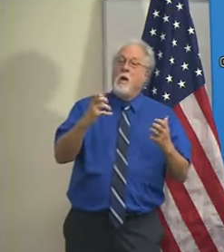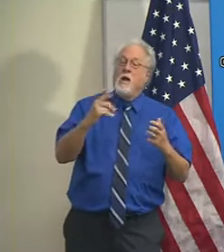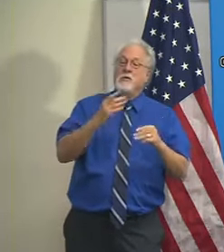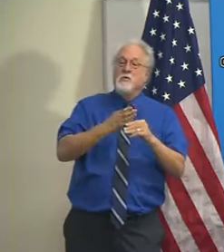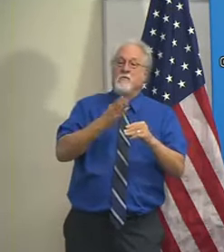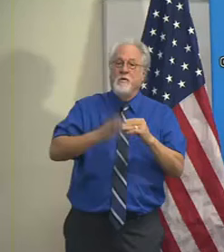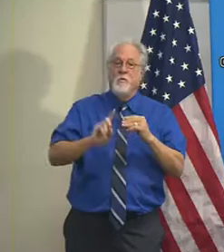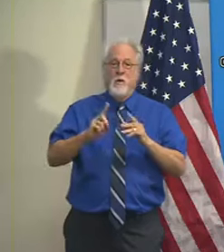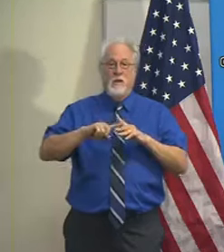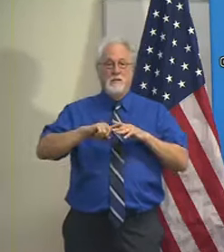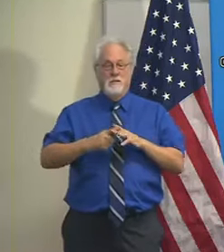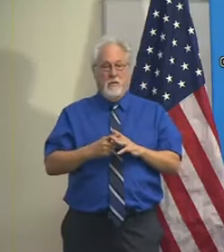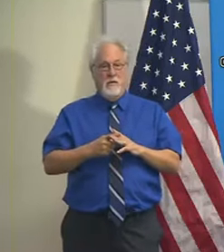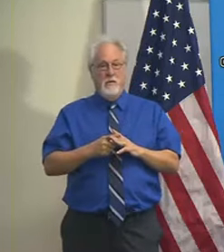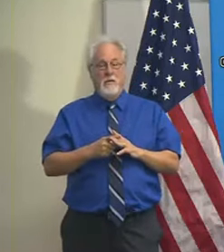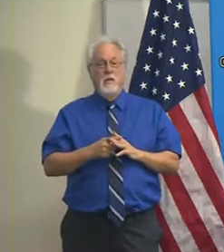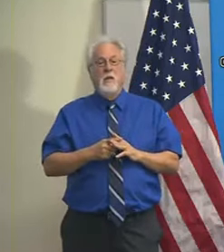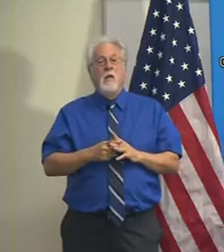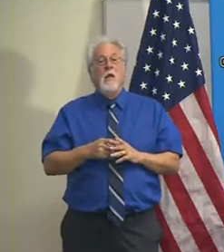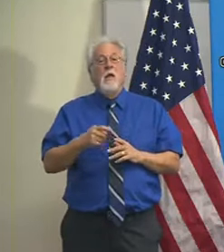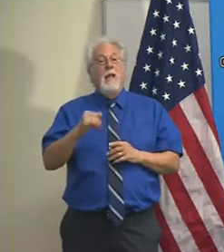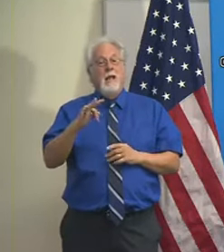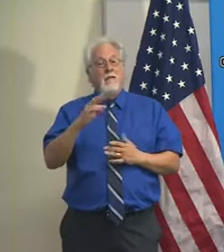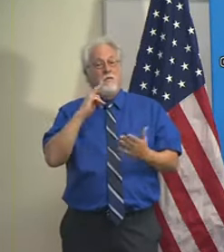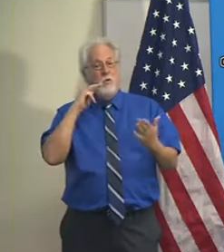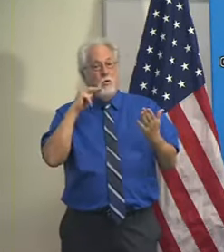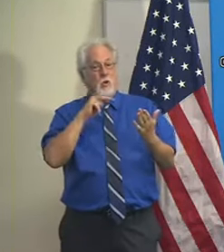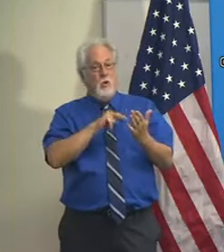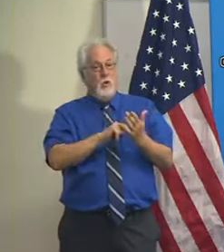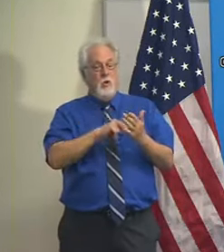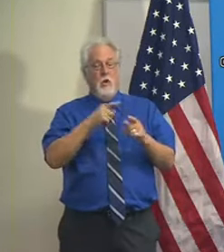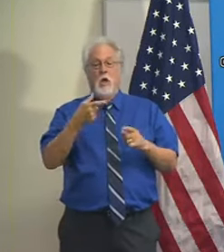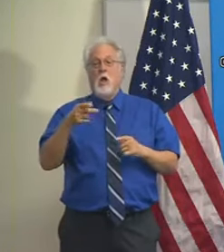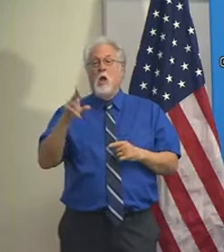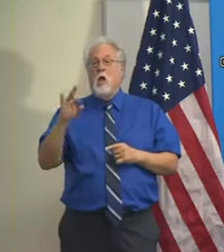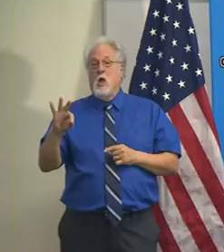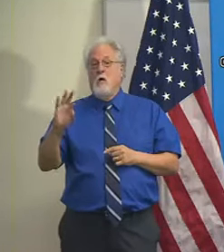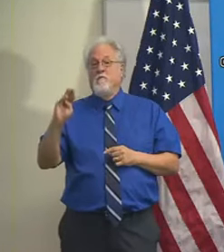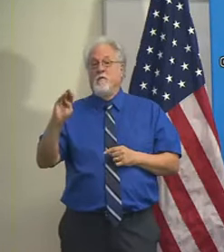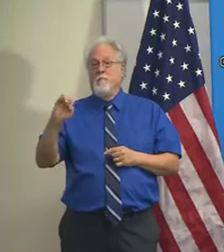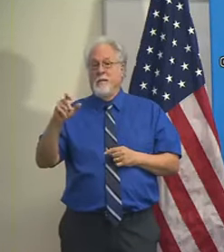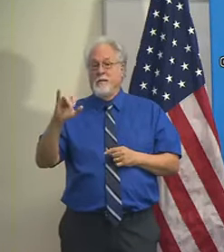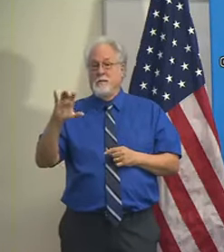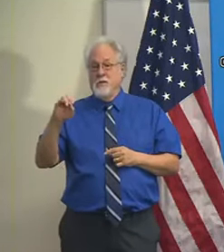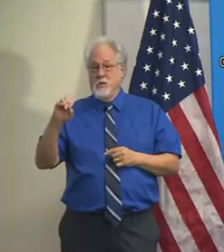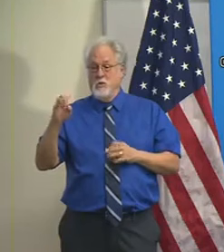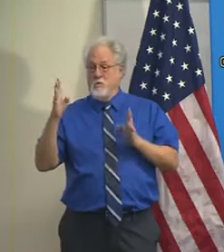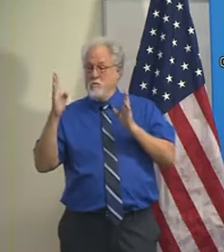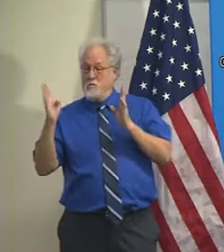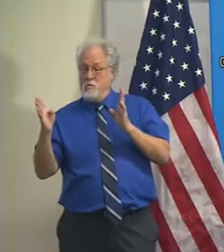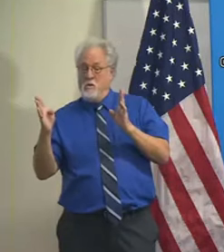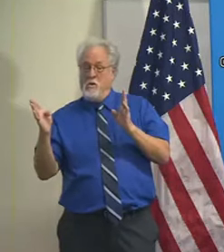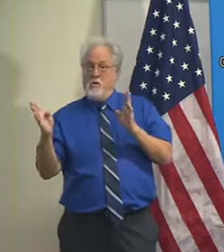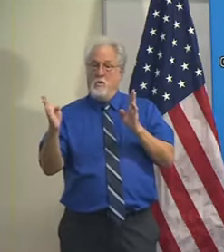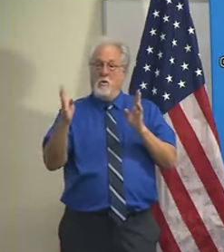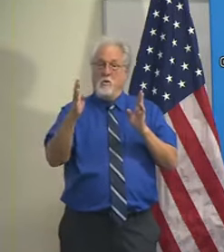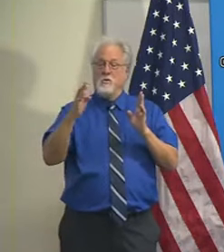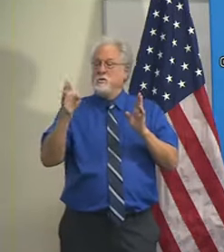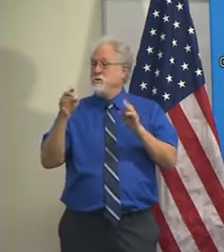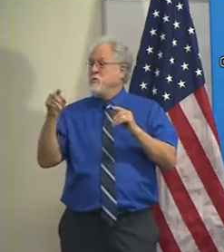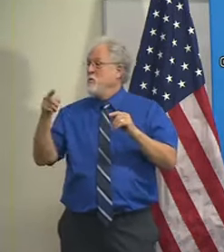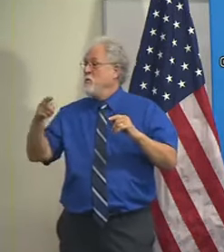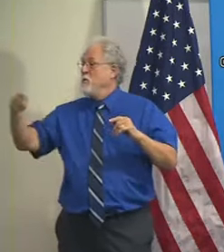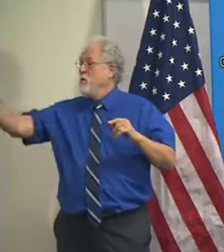finish where I started. Uh, if you look from the Gulf of Mexico to the west coast of Africa,